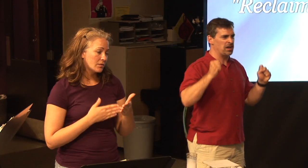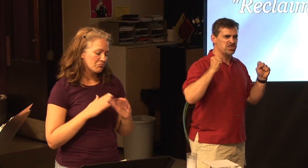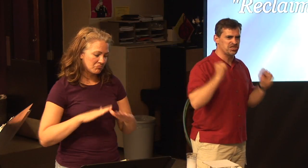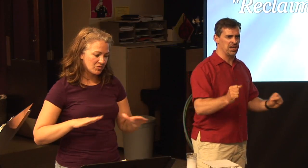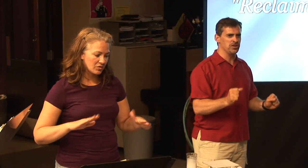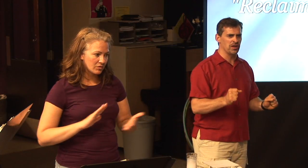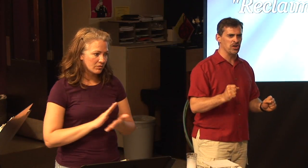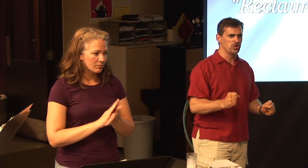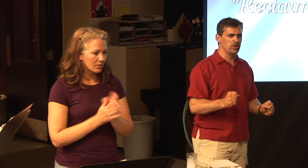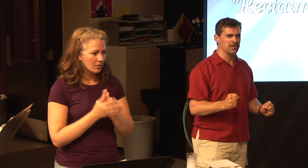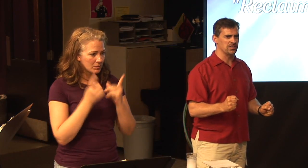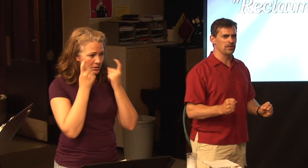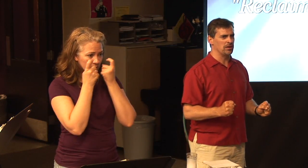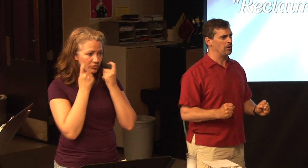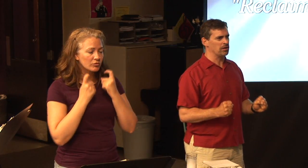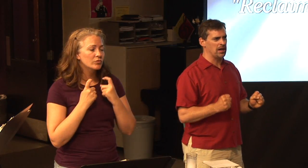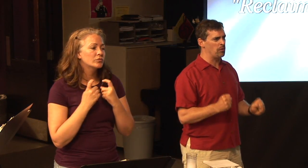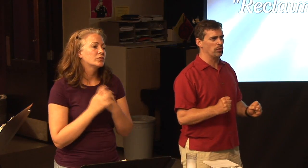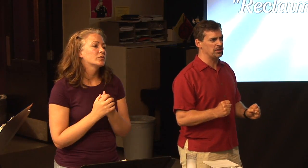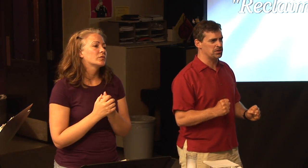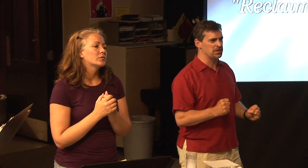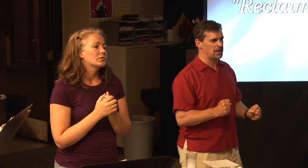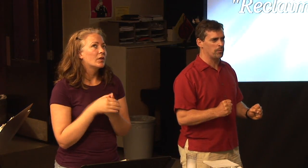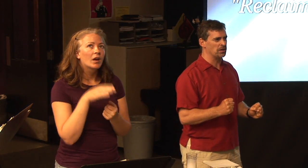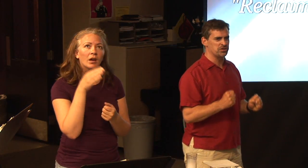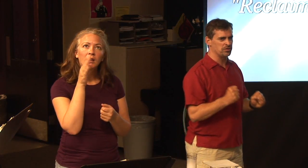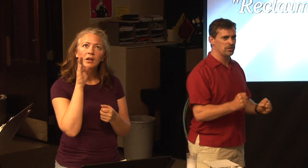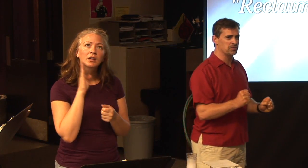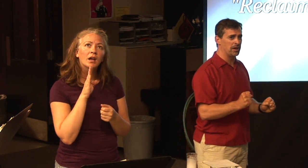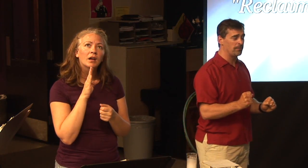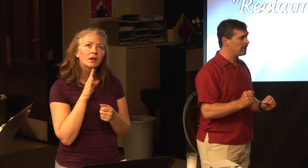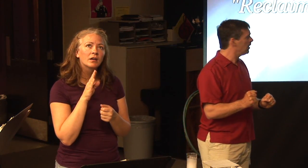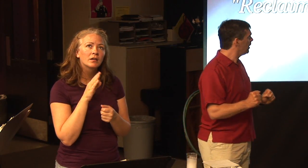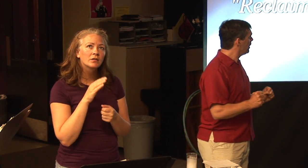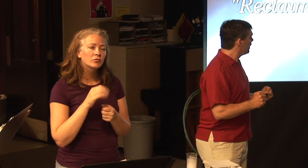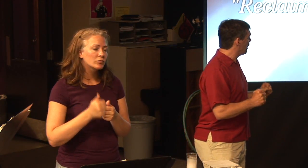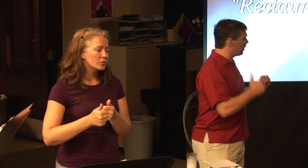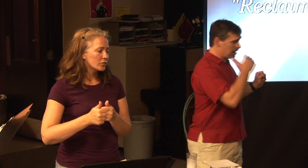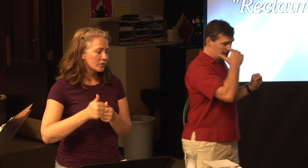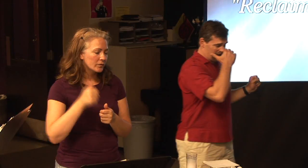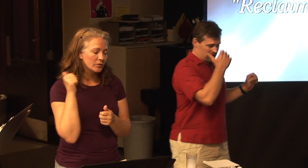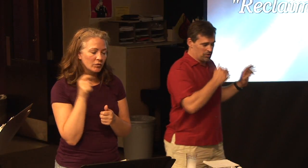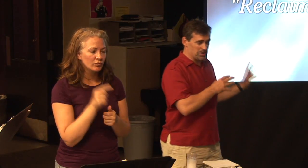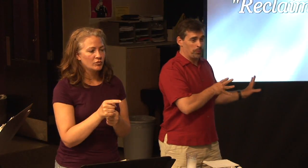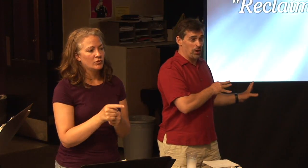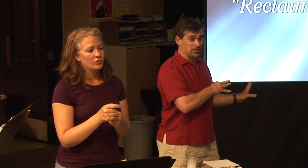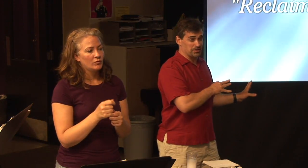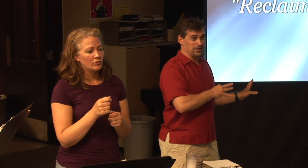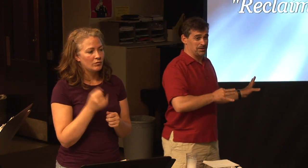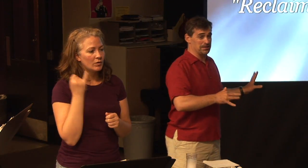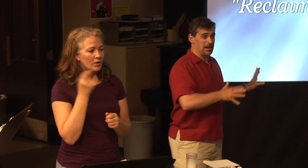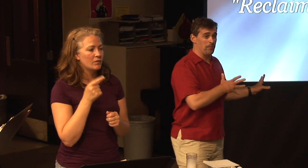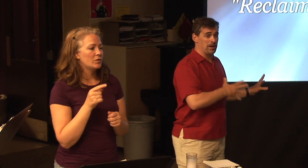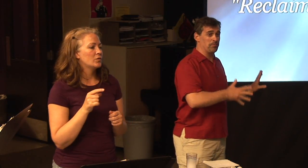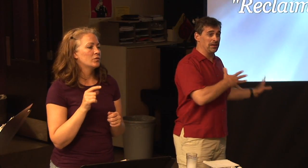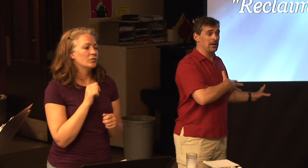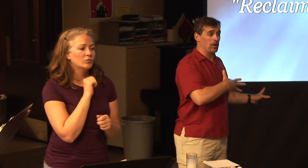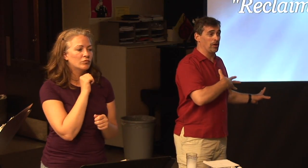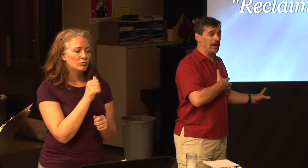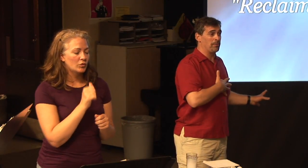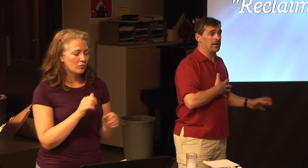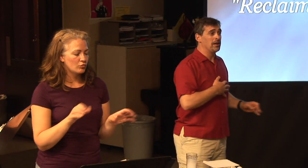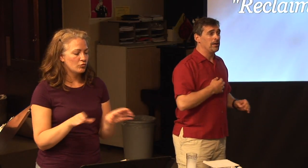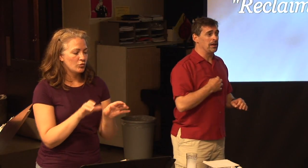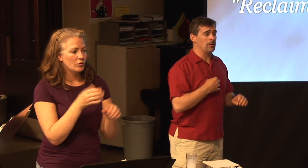it's telling you, got to change. got to do this. you know, God won't let you in his army and let you do this right. Now, There's some points, And I don't want to